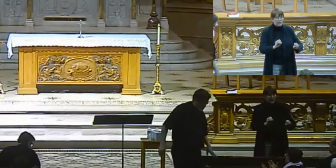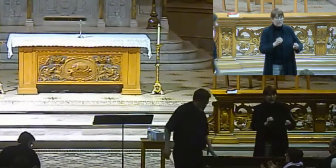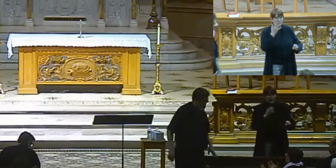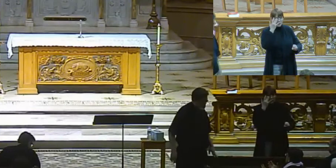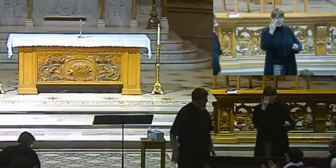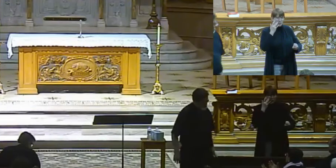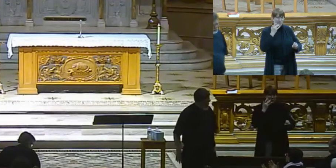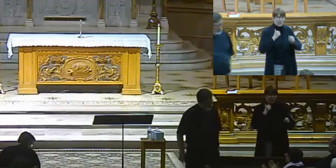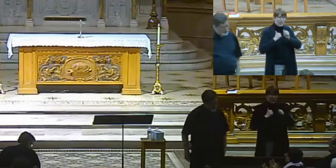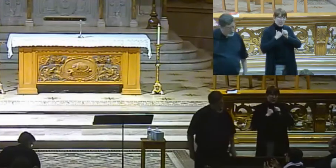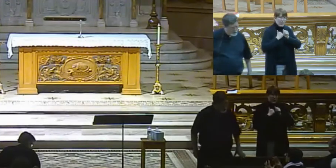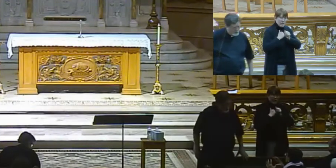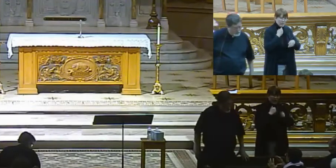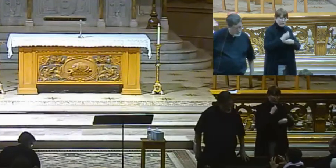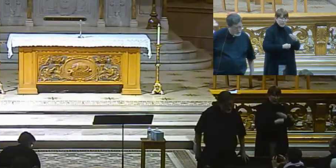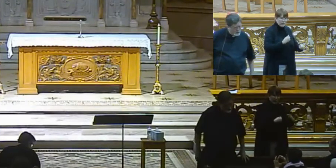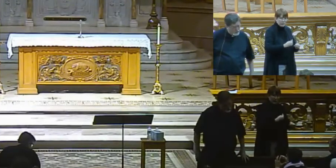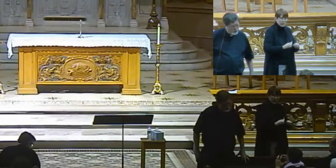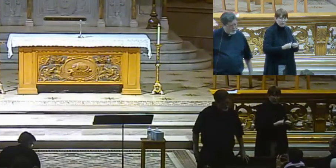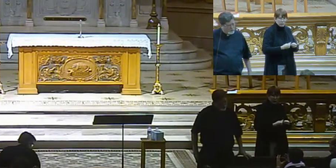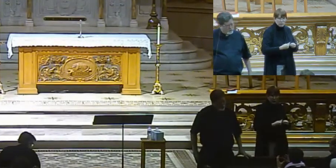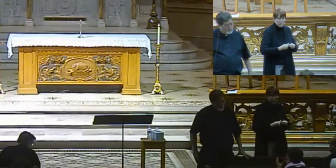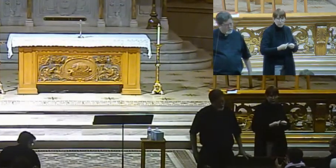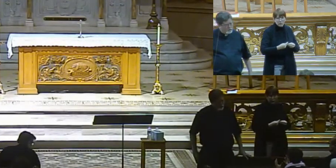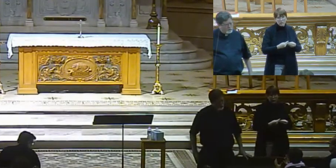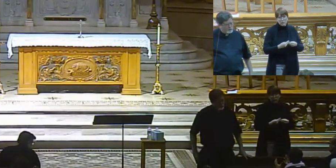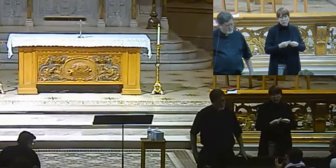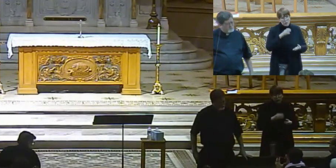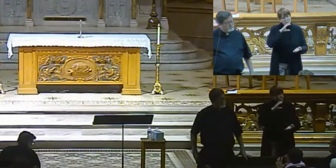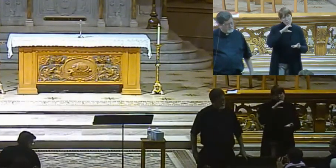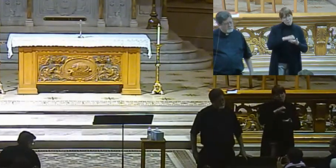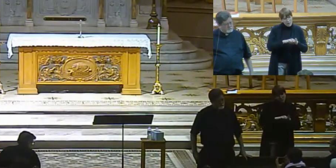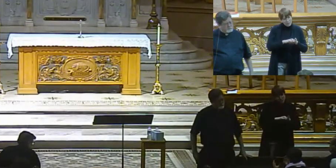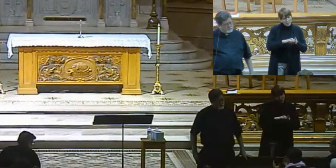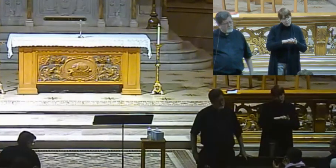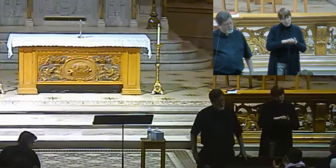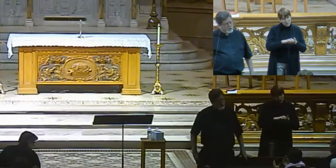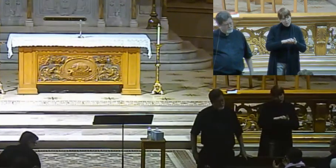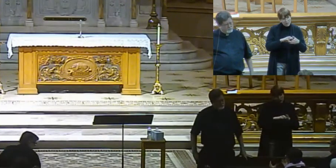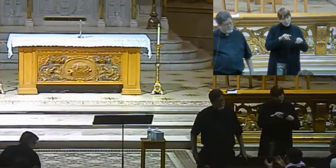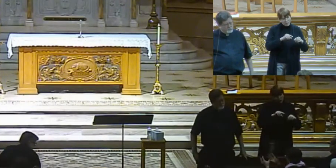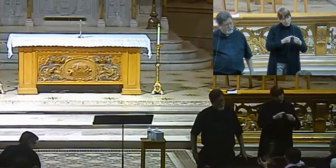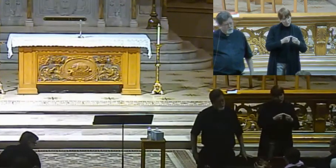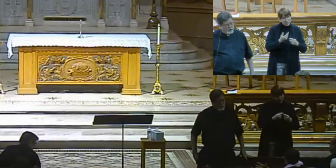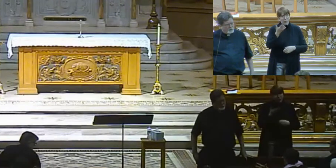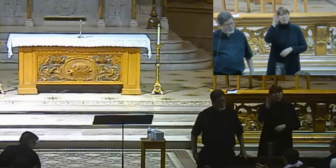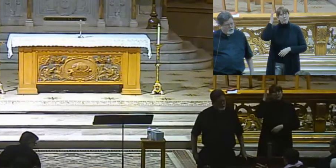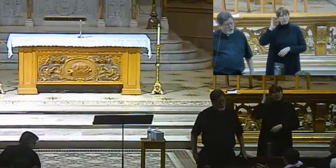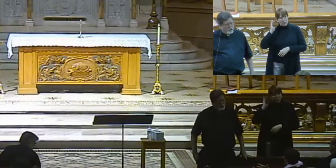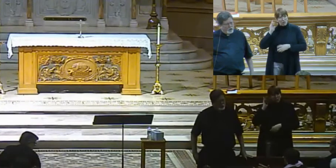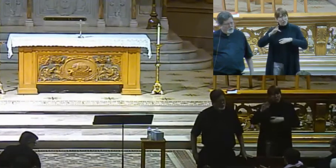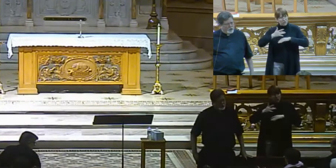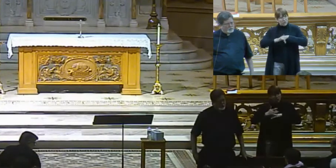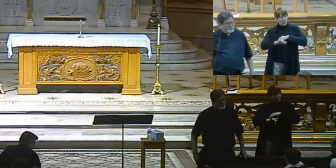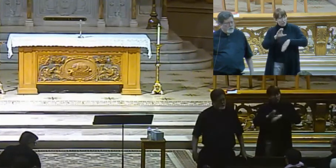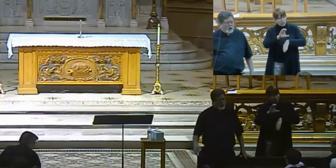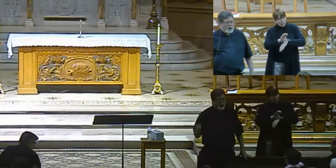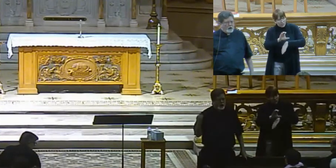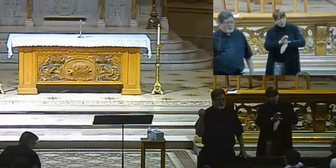pop,-up nature of the Church, what about married clergy because there was married clergy in the of the Okay.